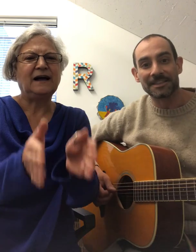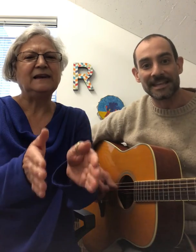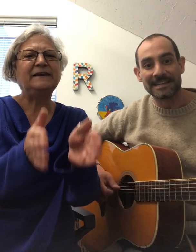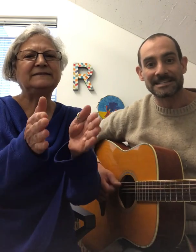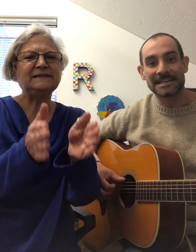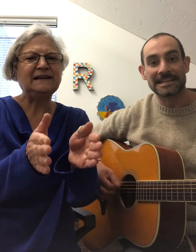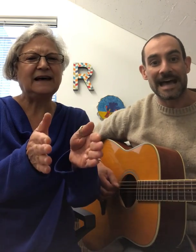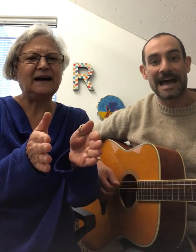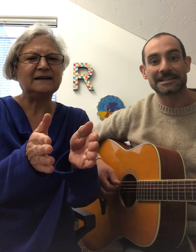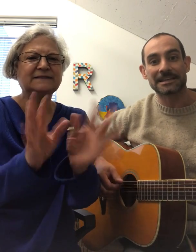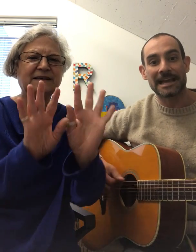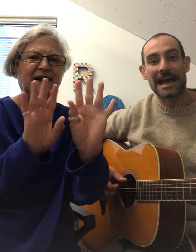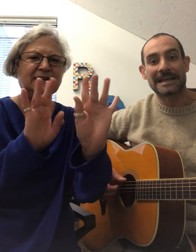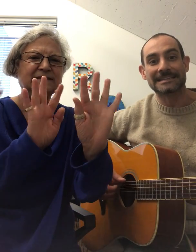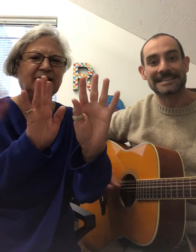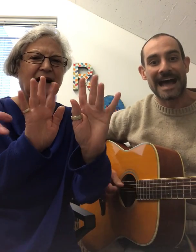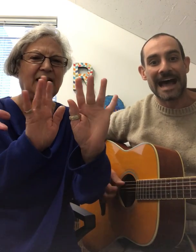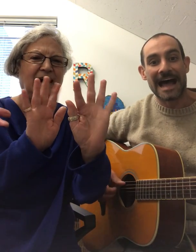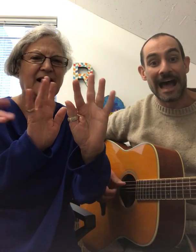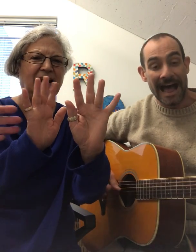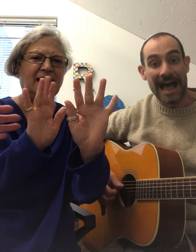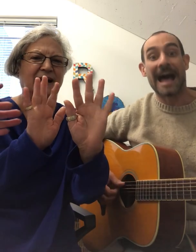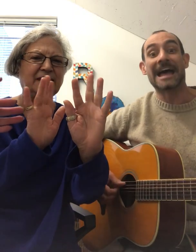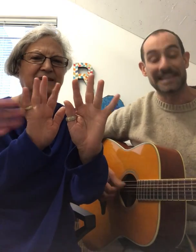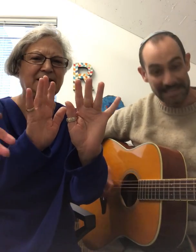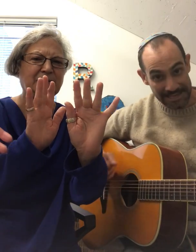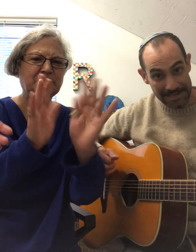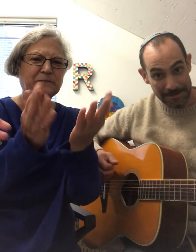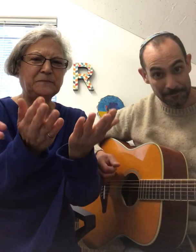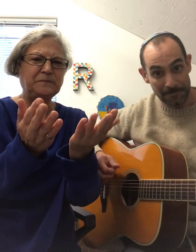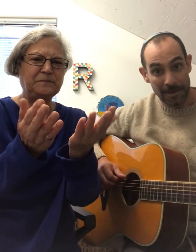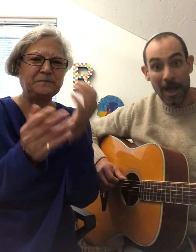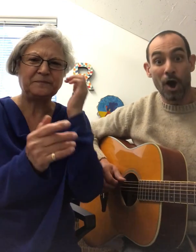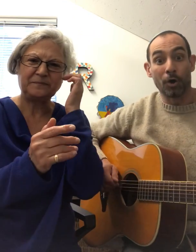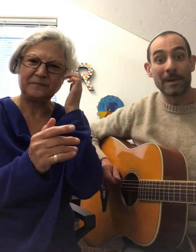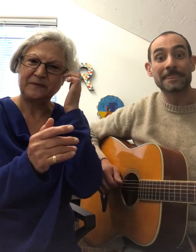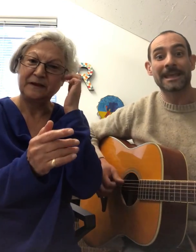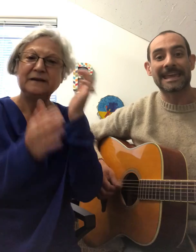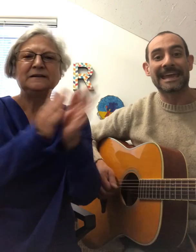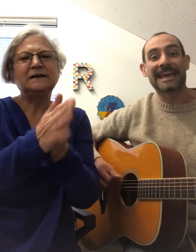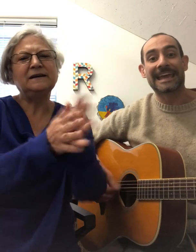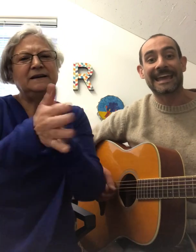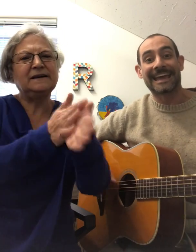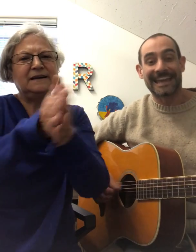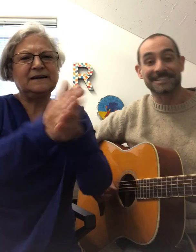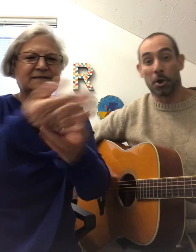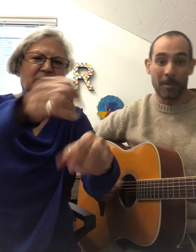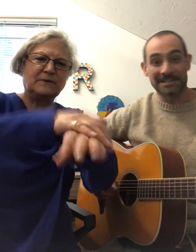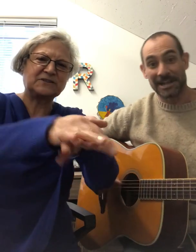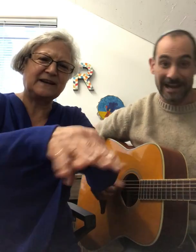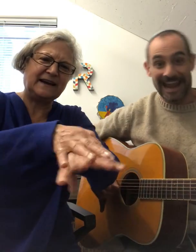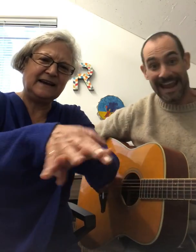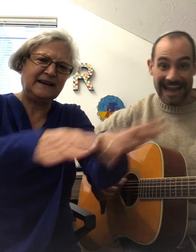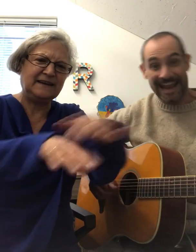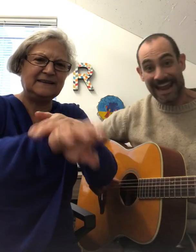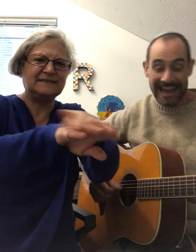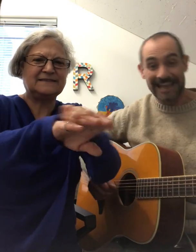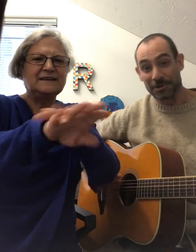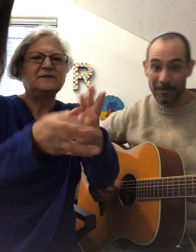Omniti Latya Dayim Oh when the kids go wash their hands Oh